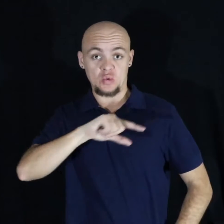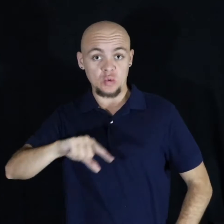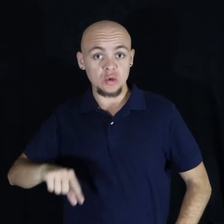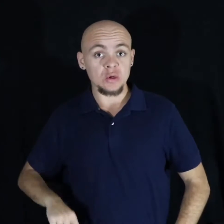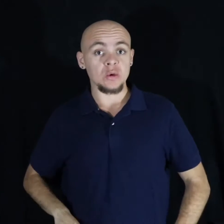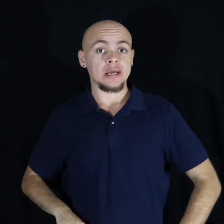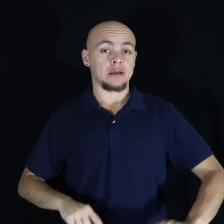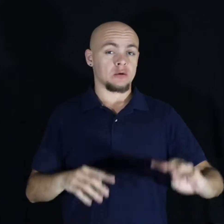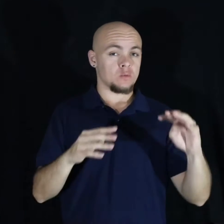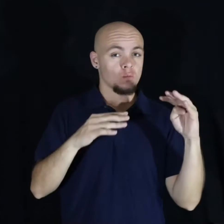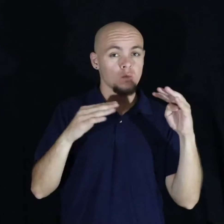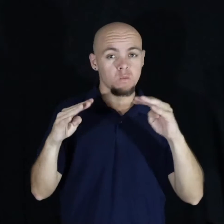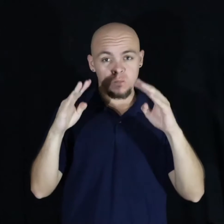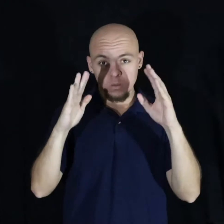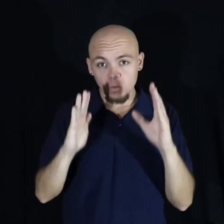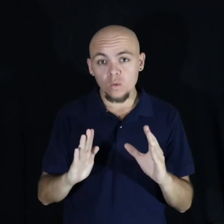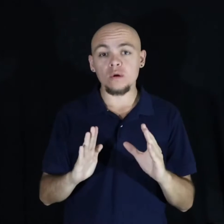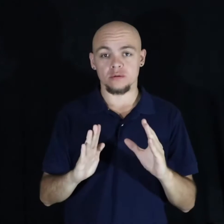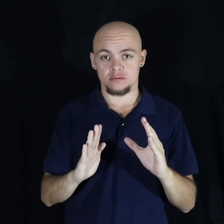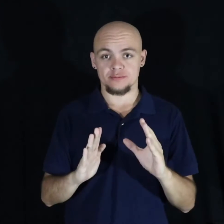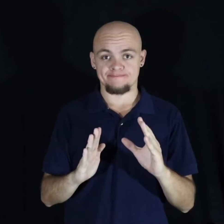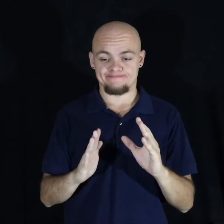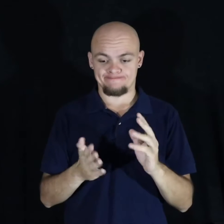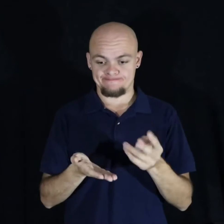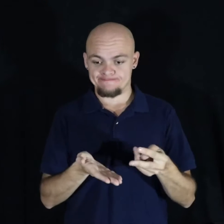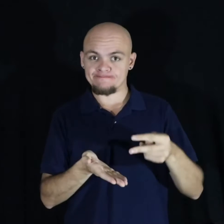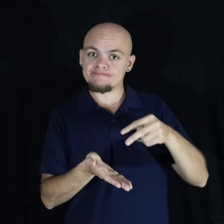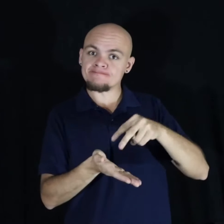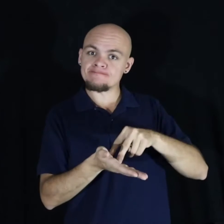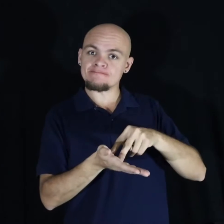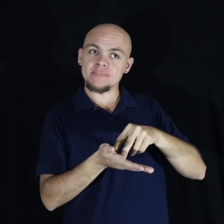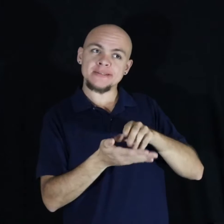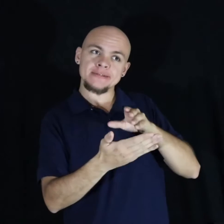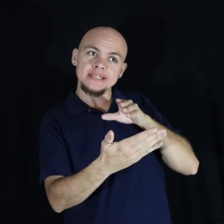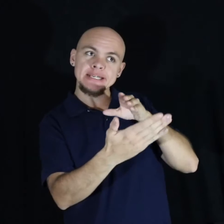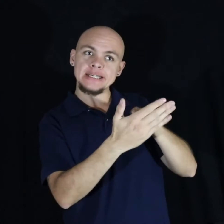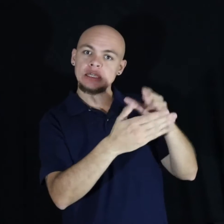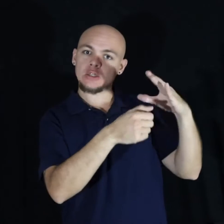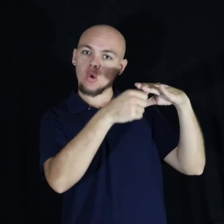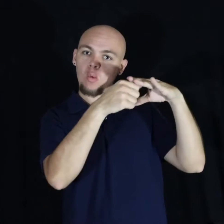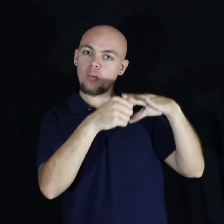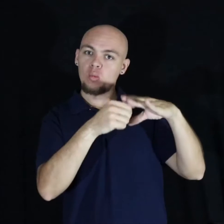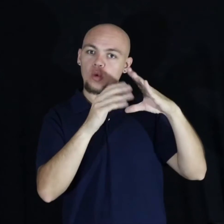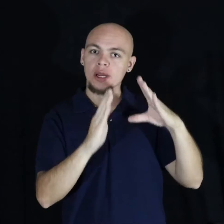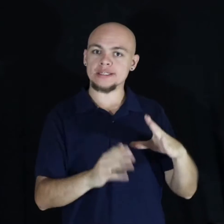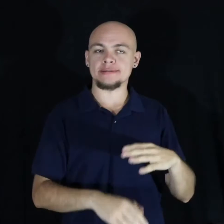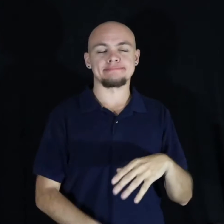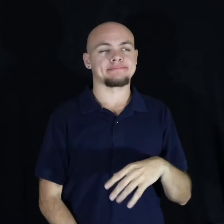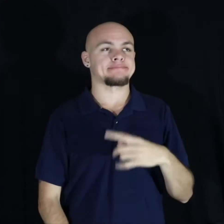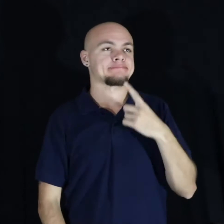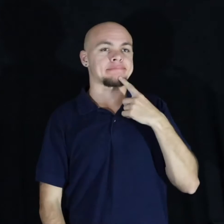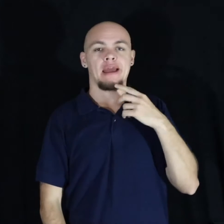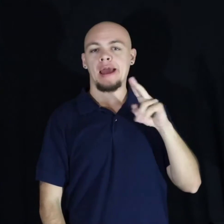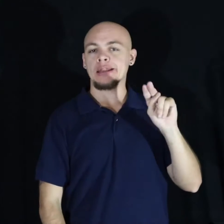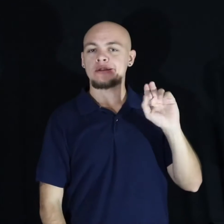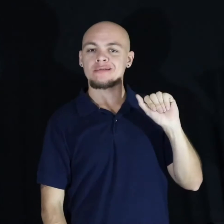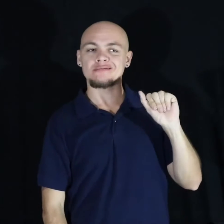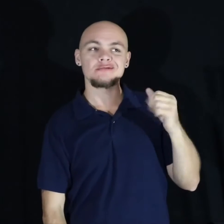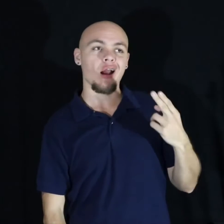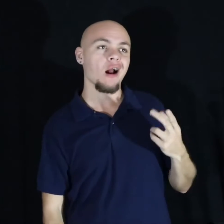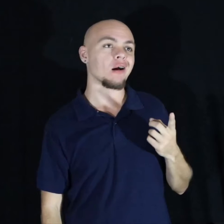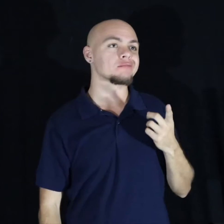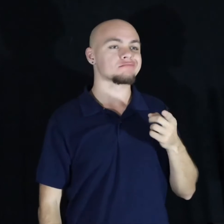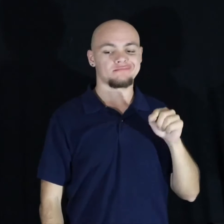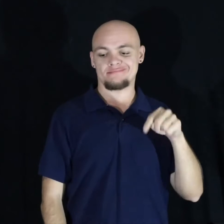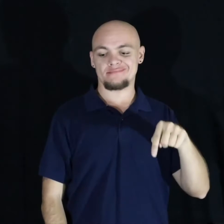warriors stood up to their oppressors and was like, no, this